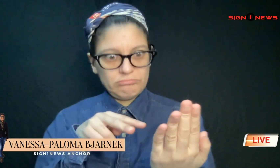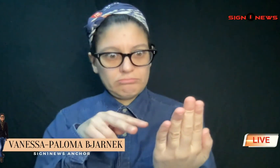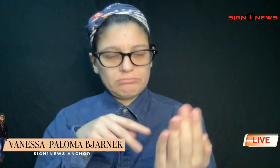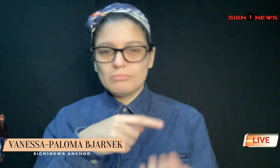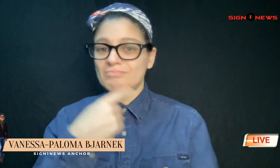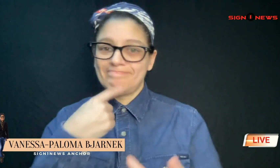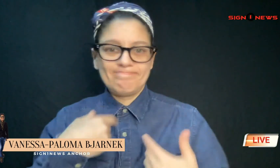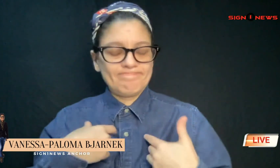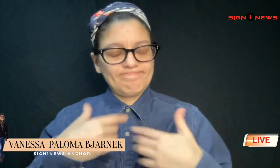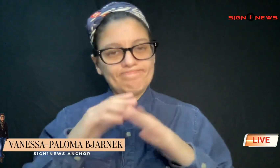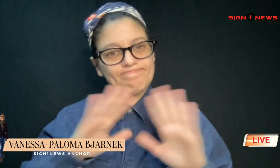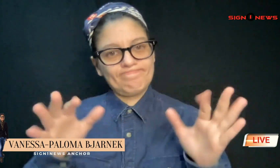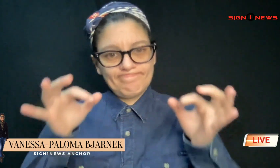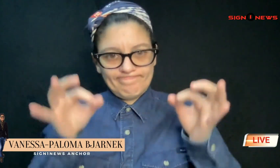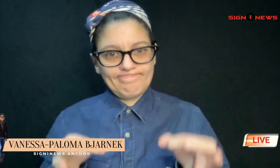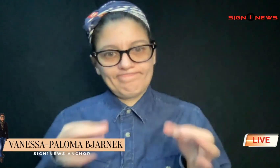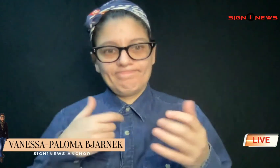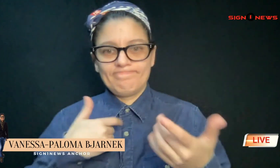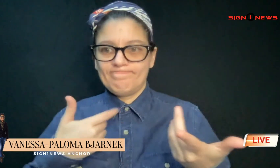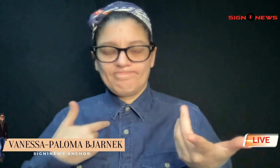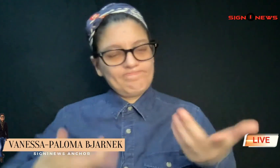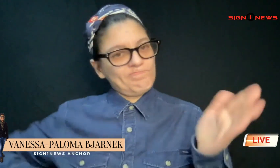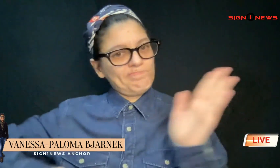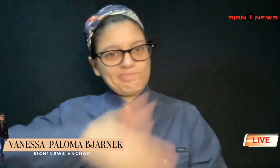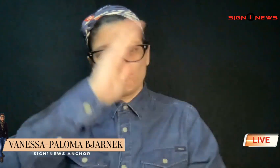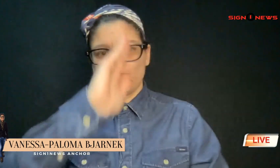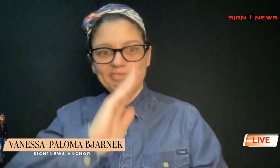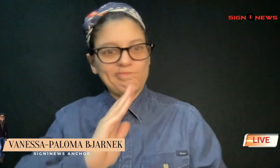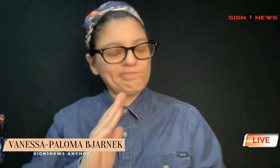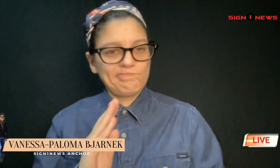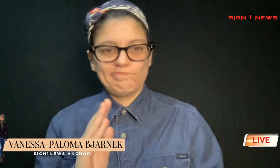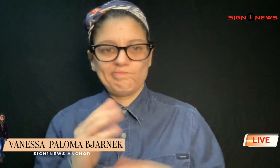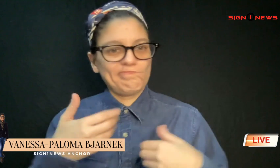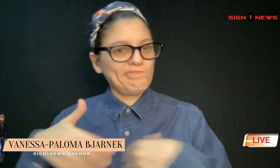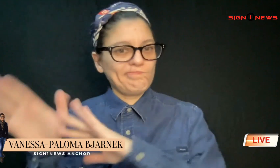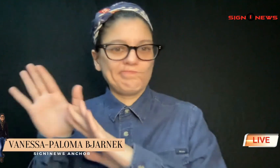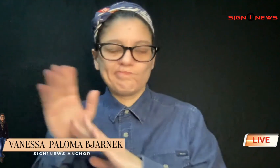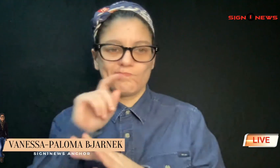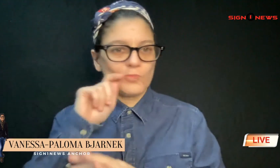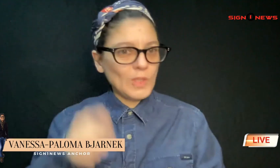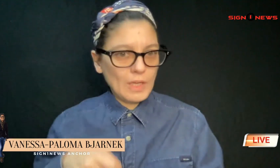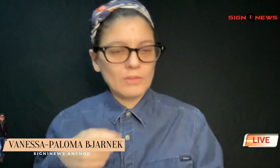he said he decided to get out of the city to get out of Ukraine